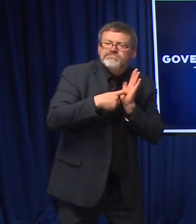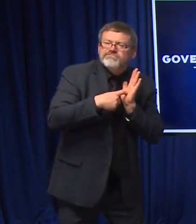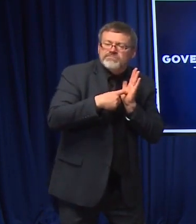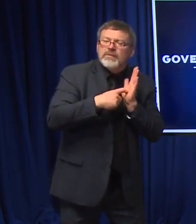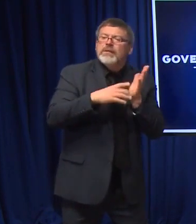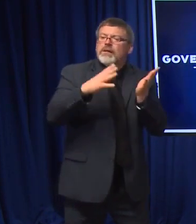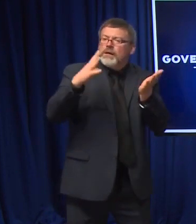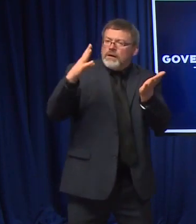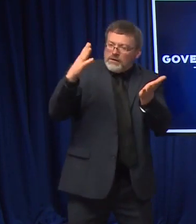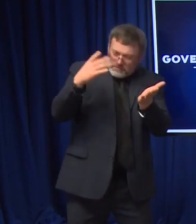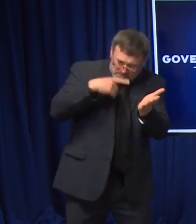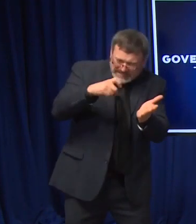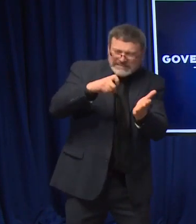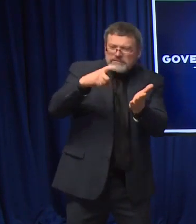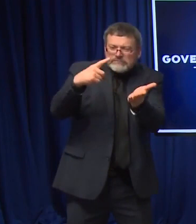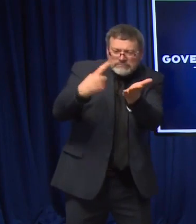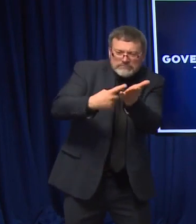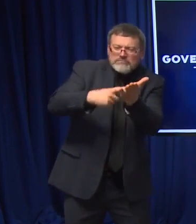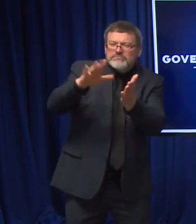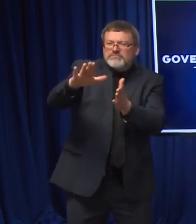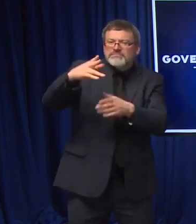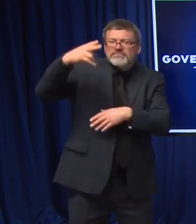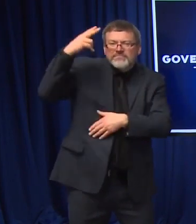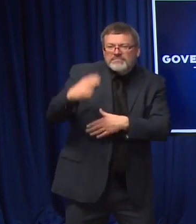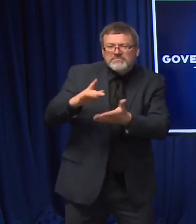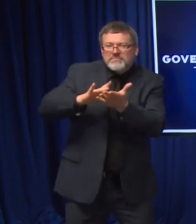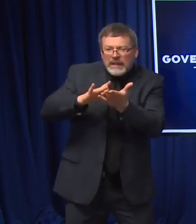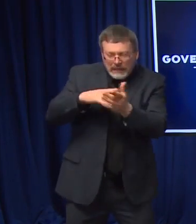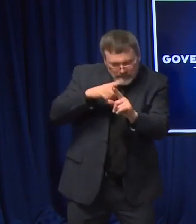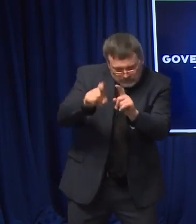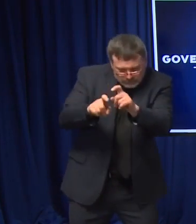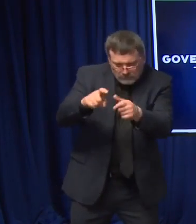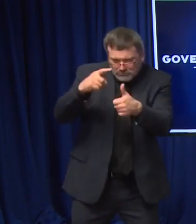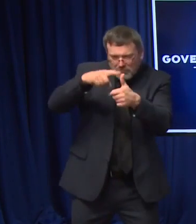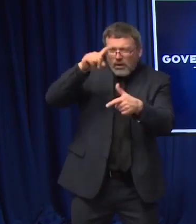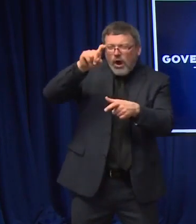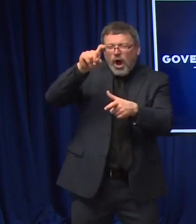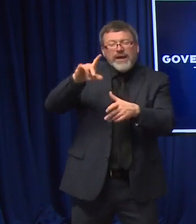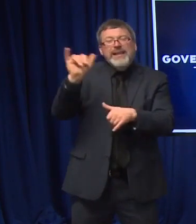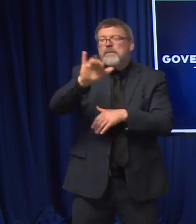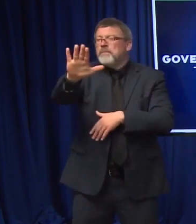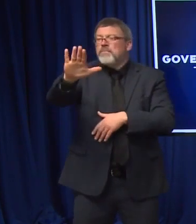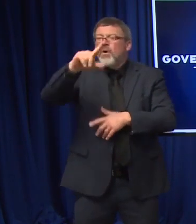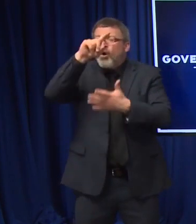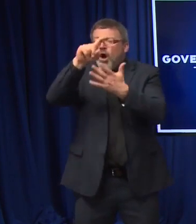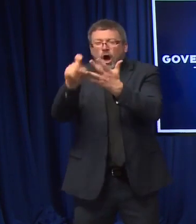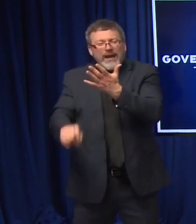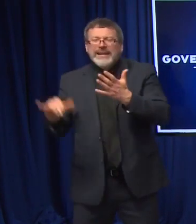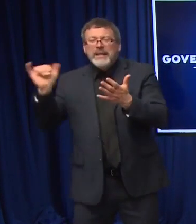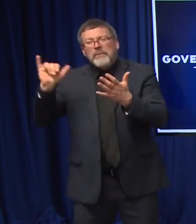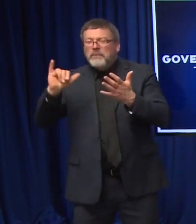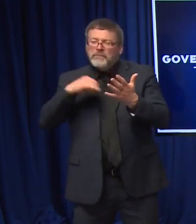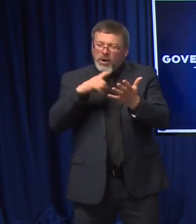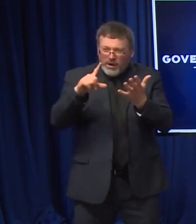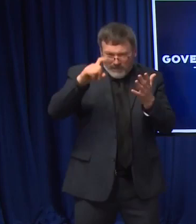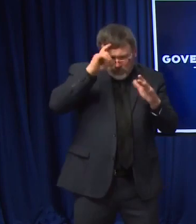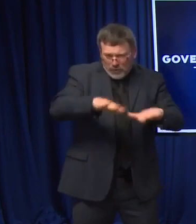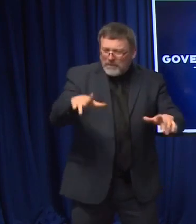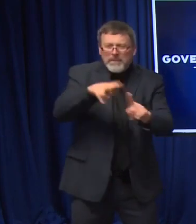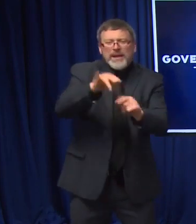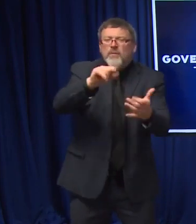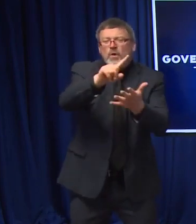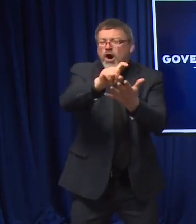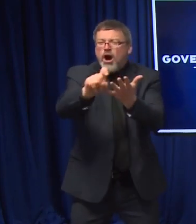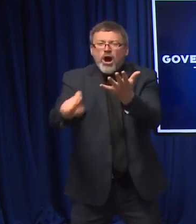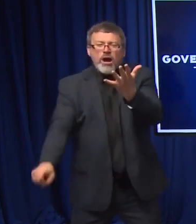sure that the vaccinator has the necessary medical information to make a decision about safety of vaccination if the parent or guardian isn't there to provide